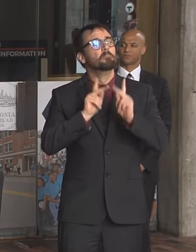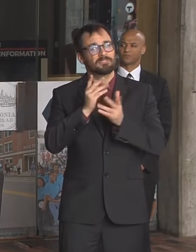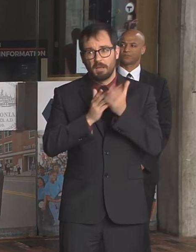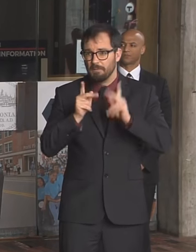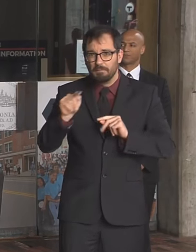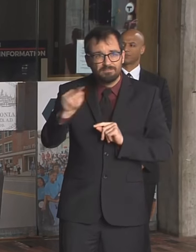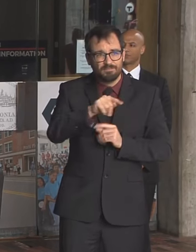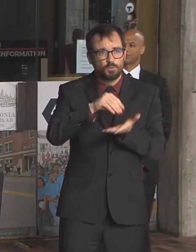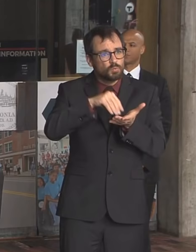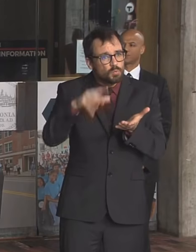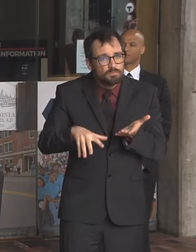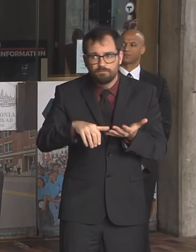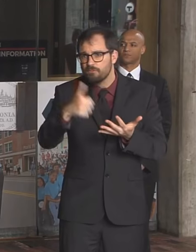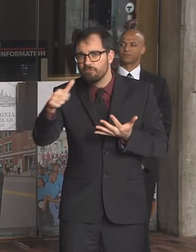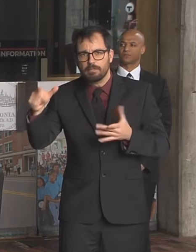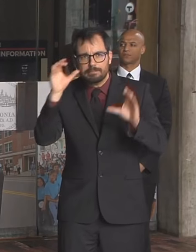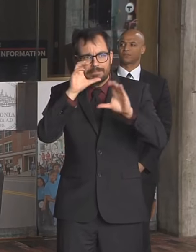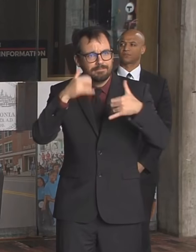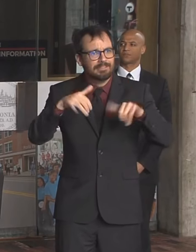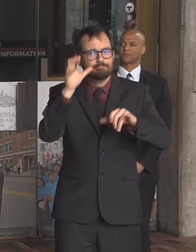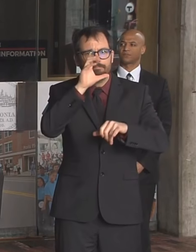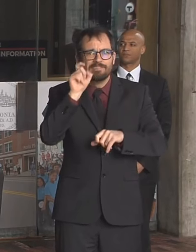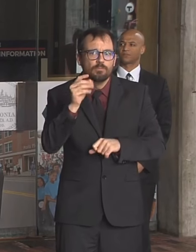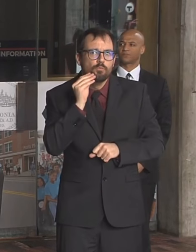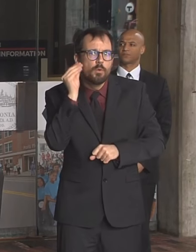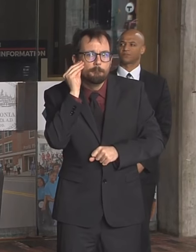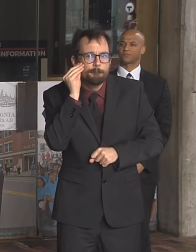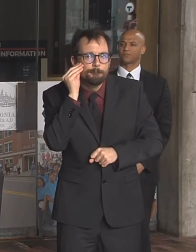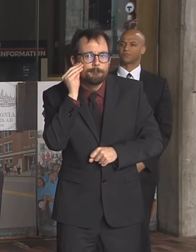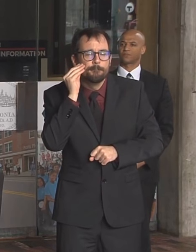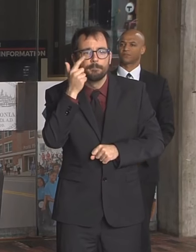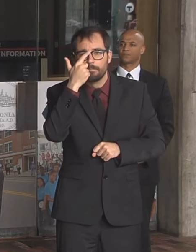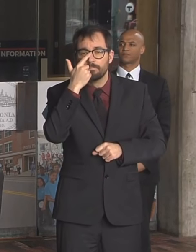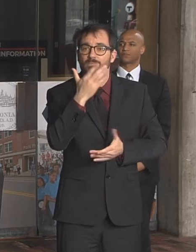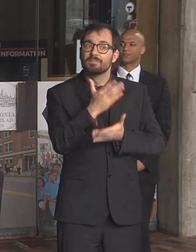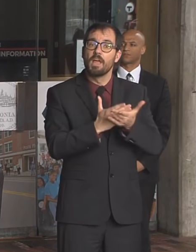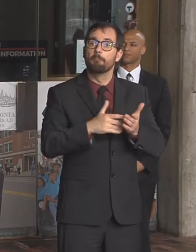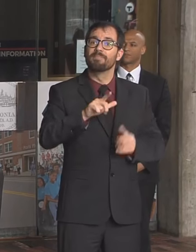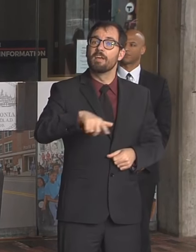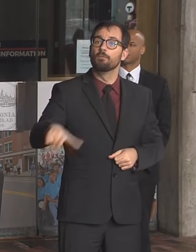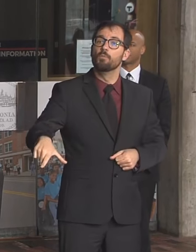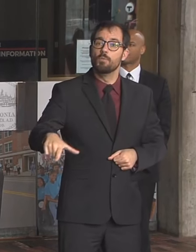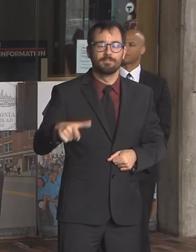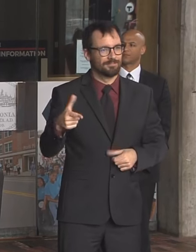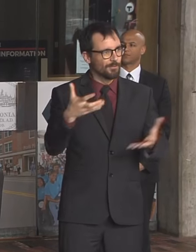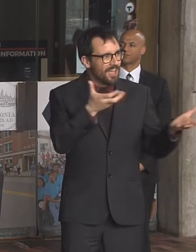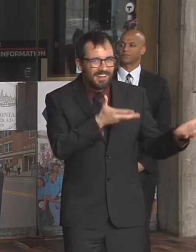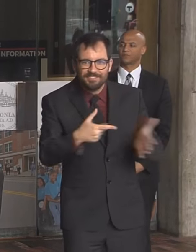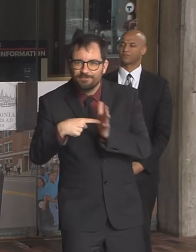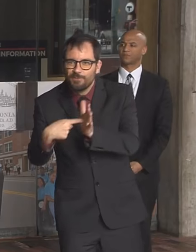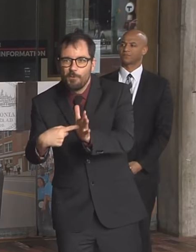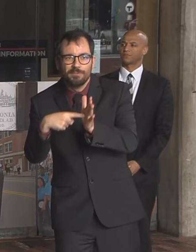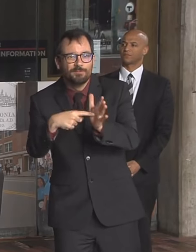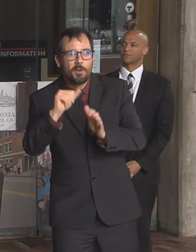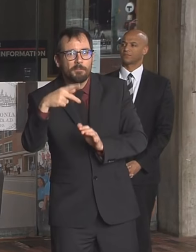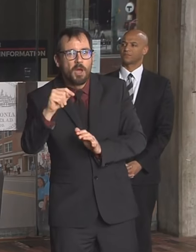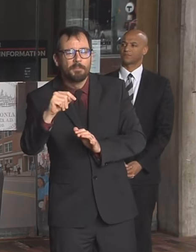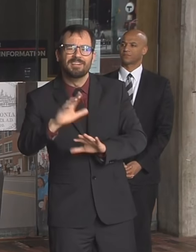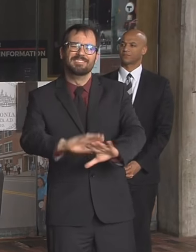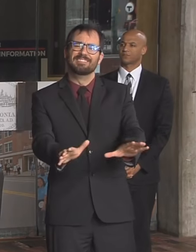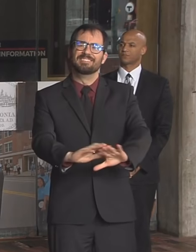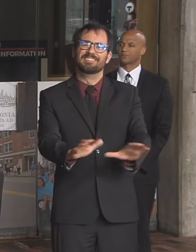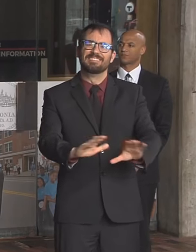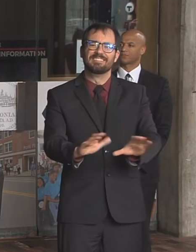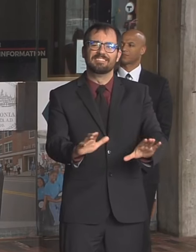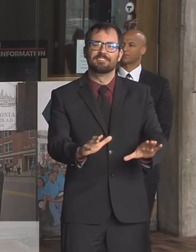-person showing, especially for units that are currently occupied. So if you have families living in a unit and you want to show the unit, we're asking you not to do that.